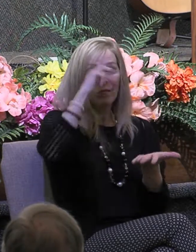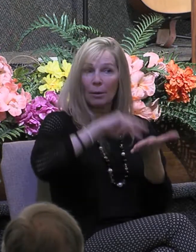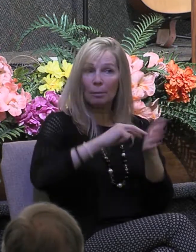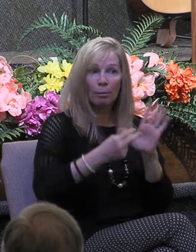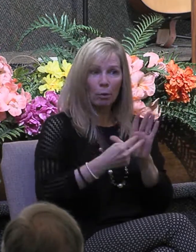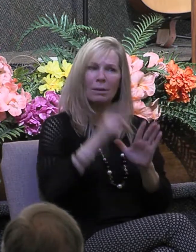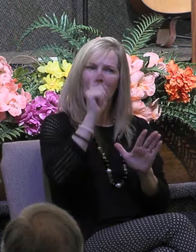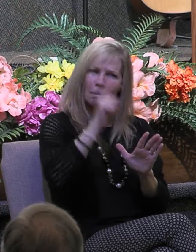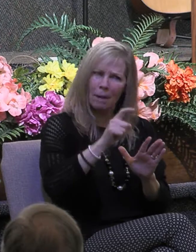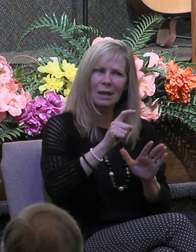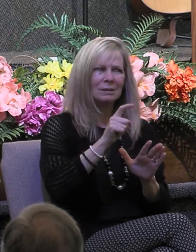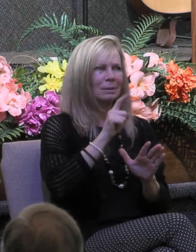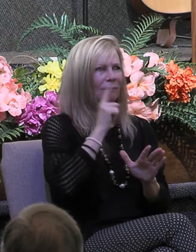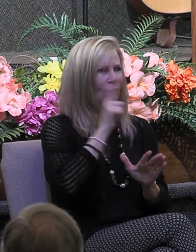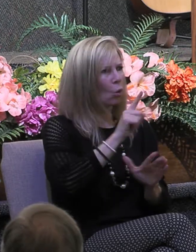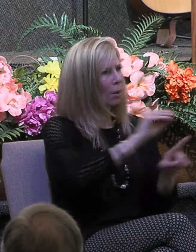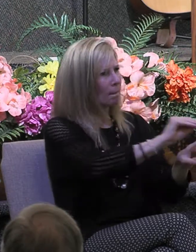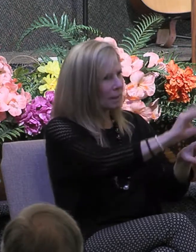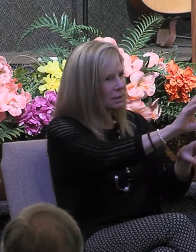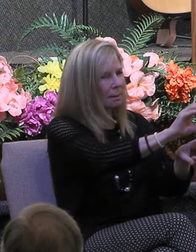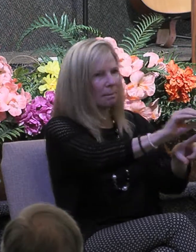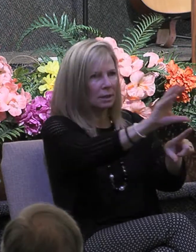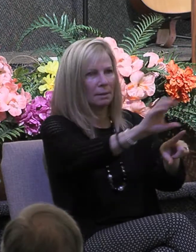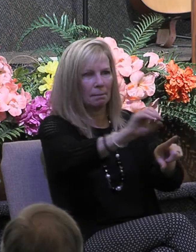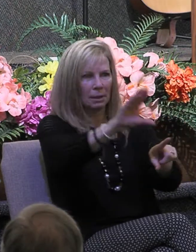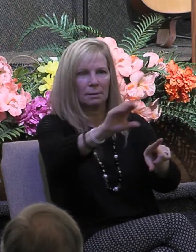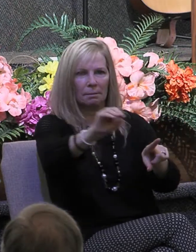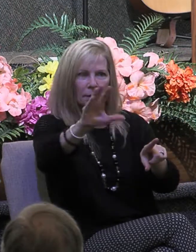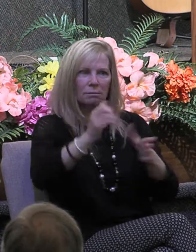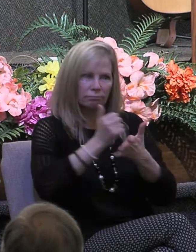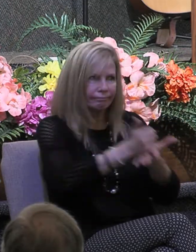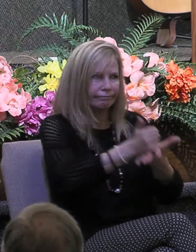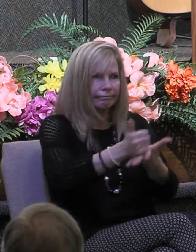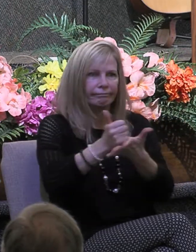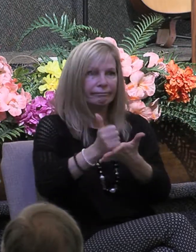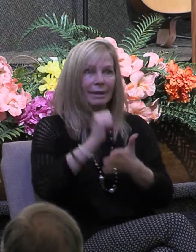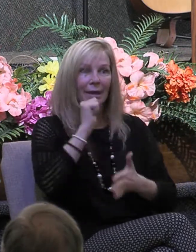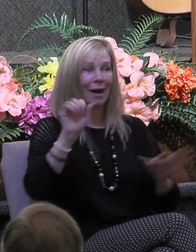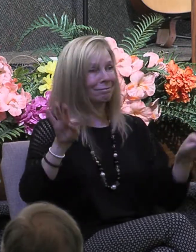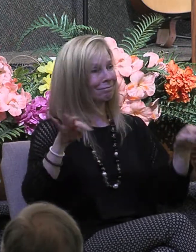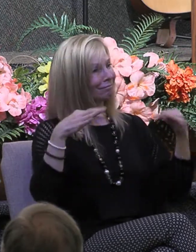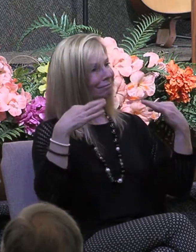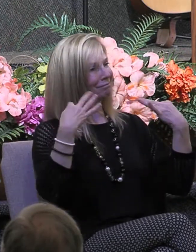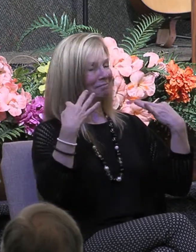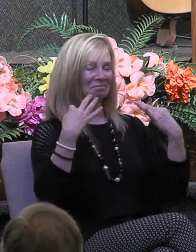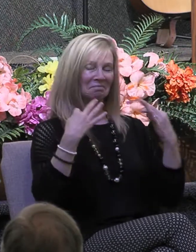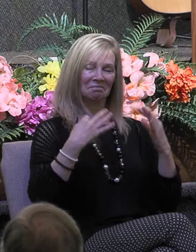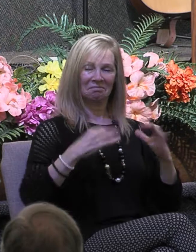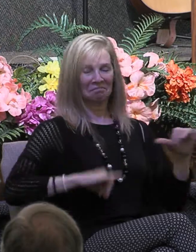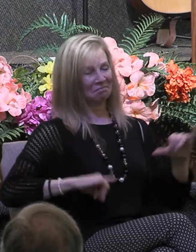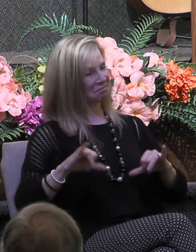listen to us rather than drawing attention to ourselves by putting our gifts on display to impress them